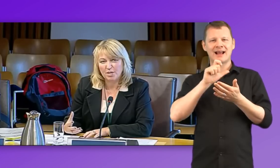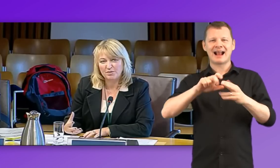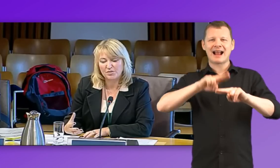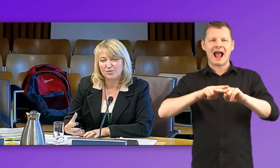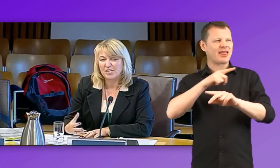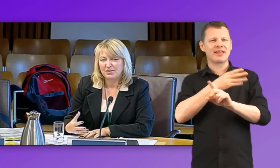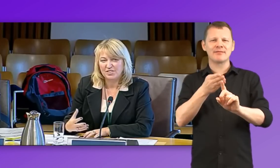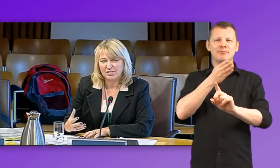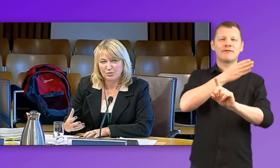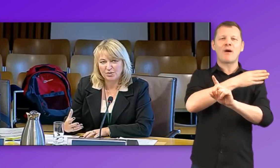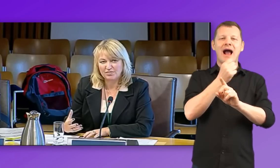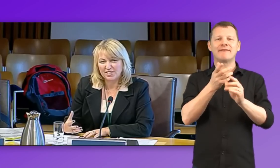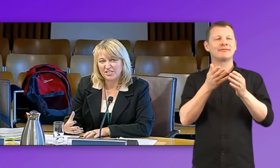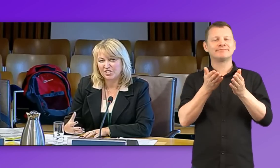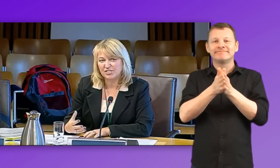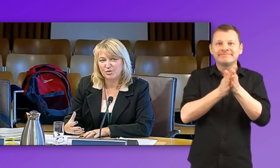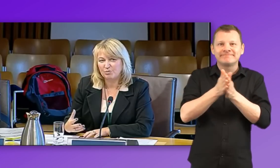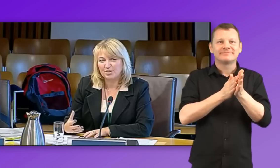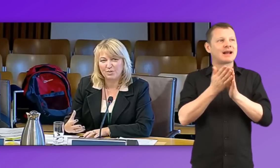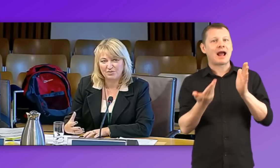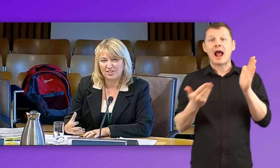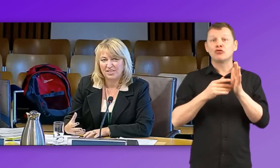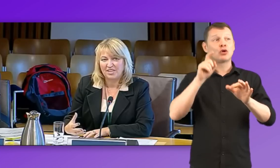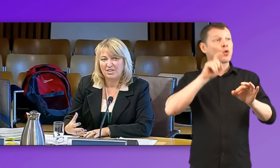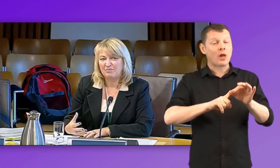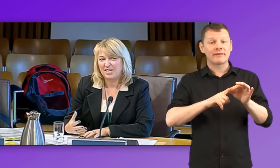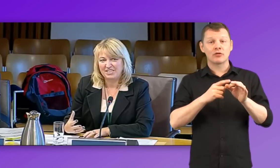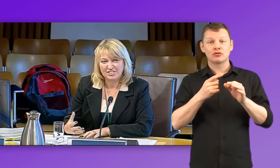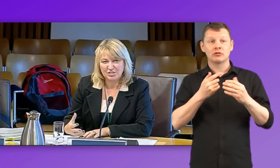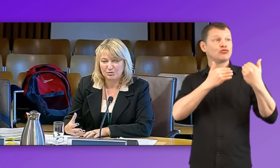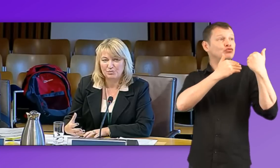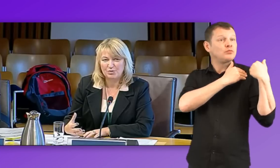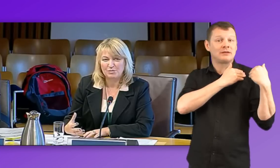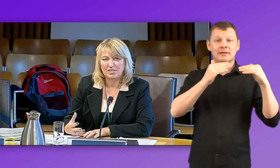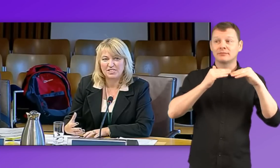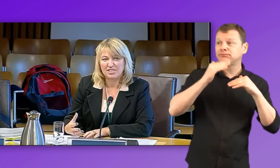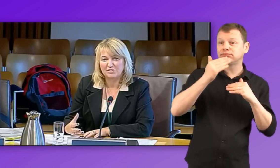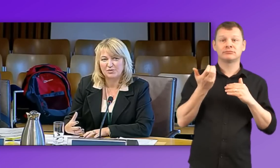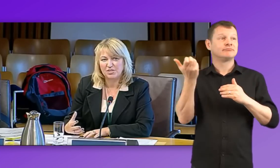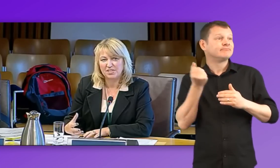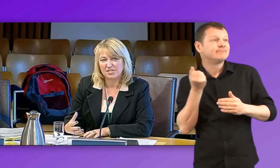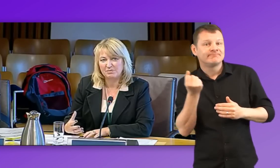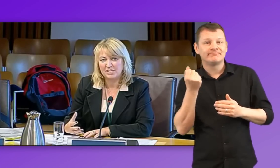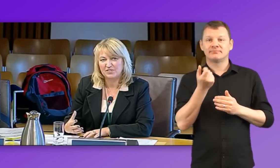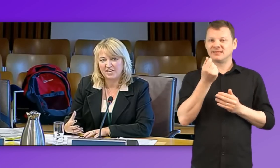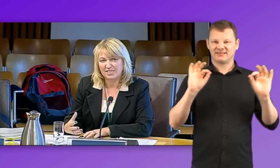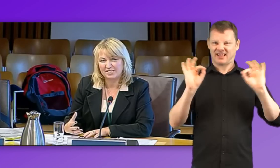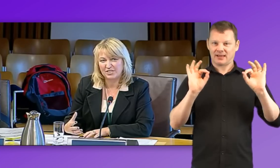about. So the additional qualification does not bring with it any additional responsibility allowance, which I think is a major factor.